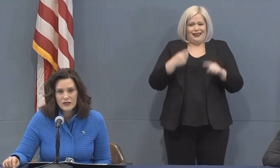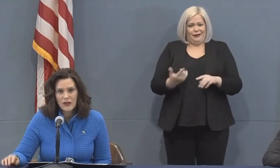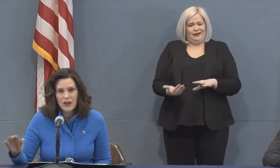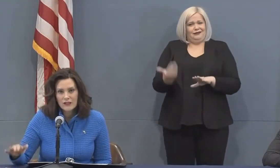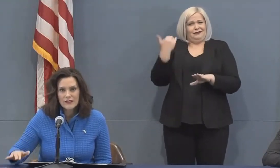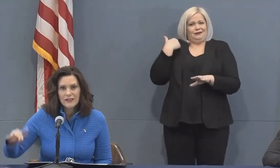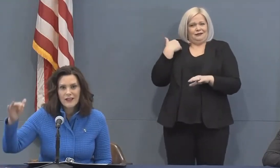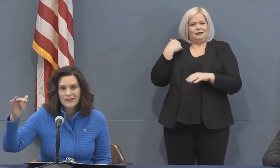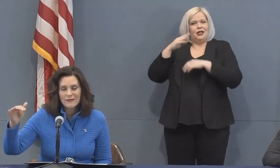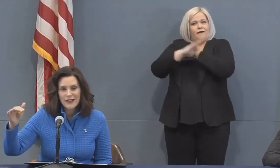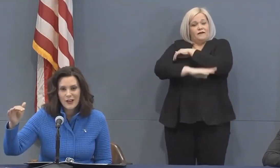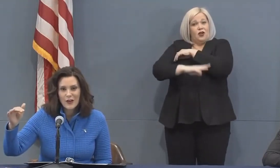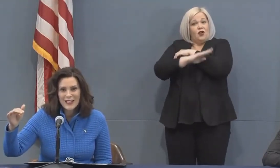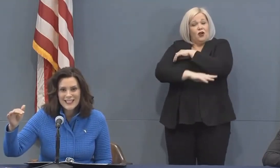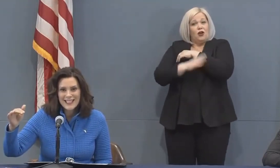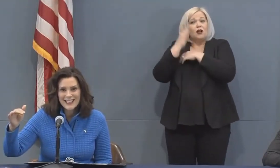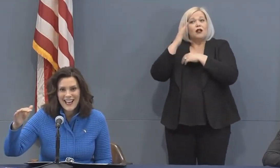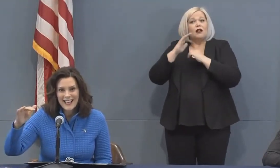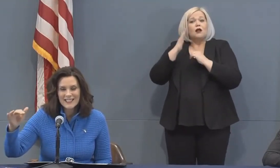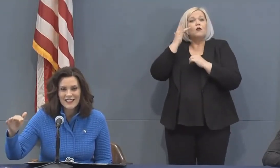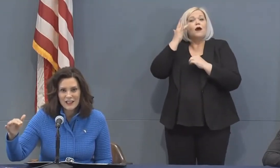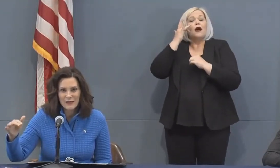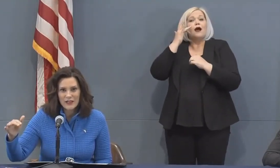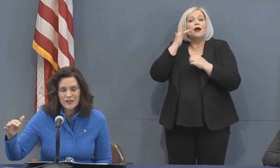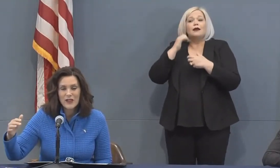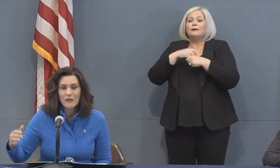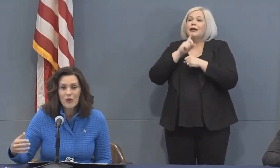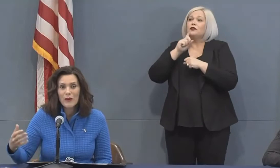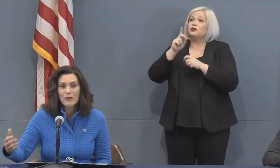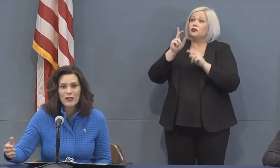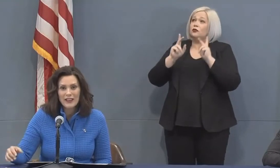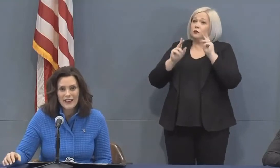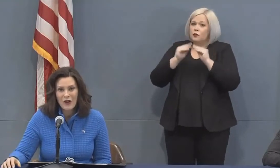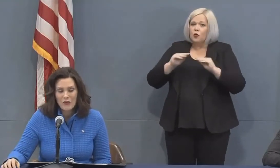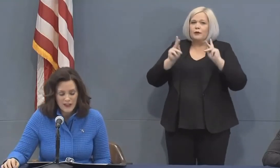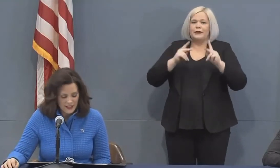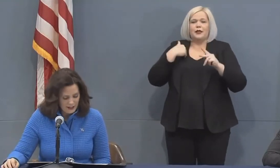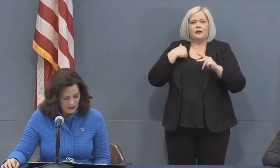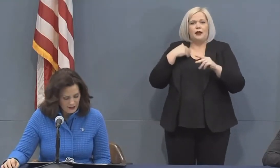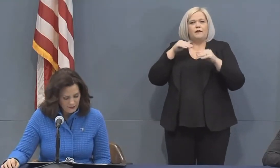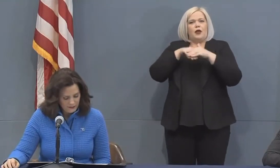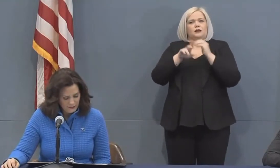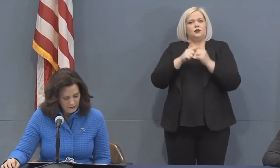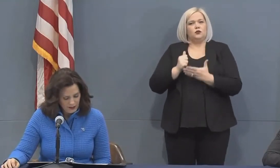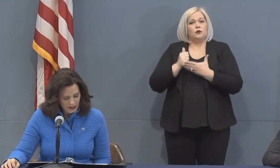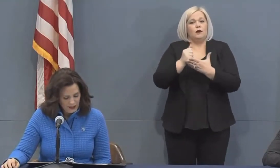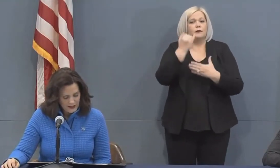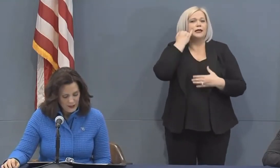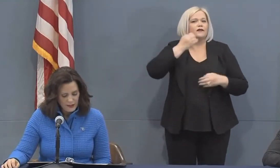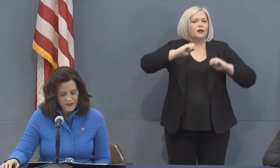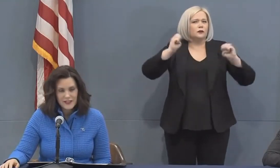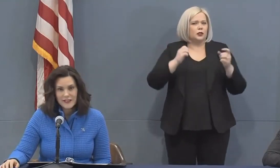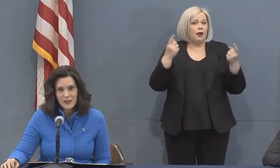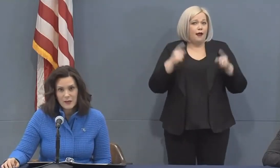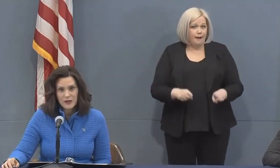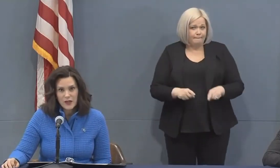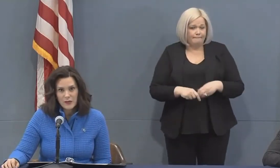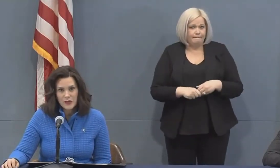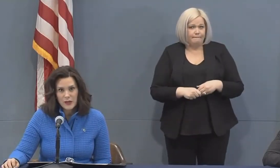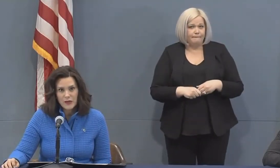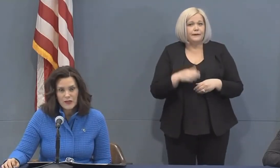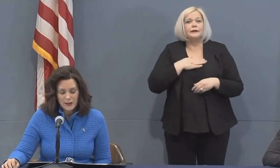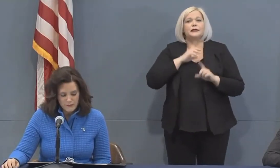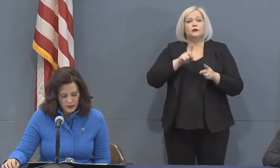year to increase the asset limit so that more people can get help when they need it. Simply visit